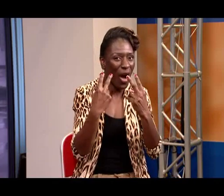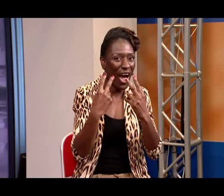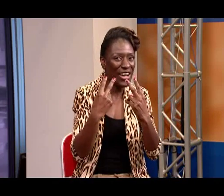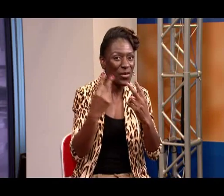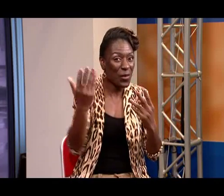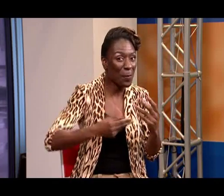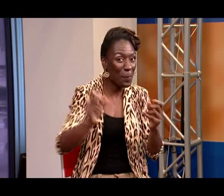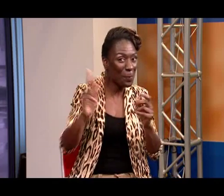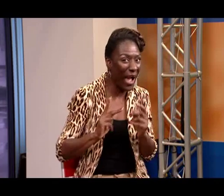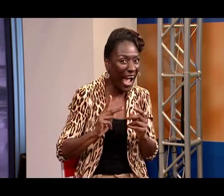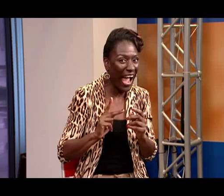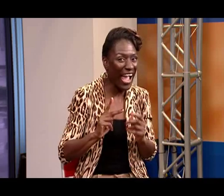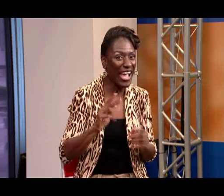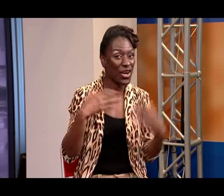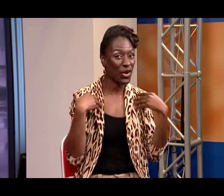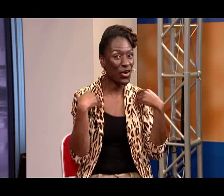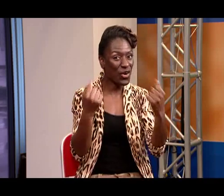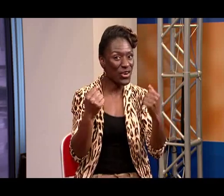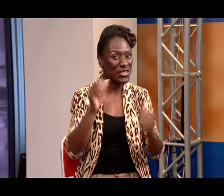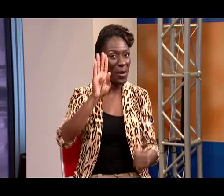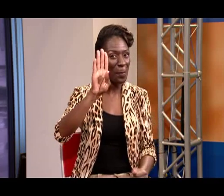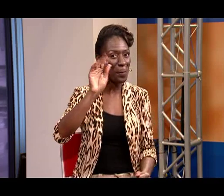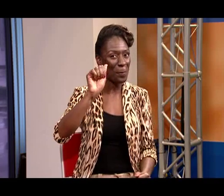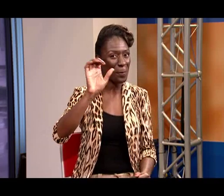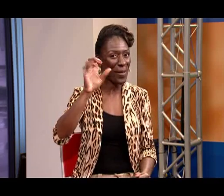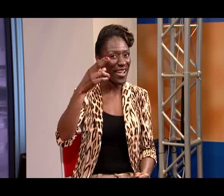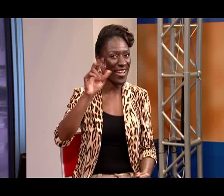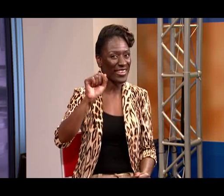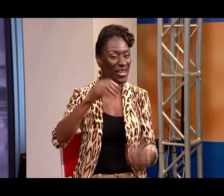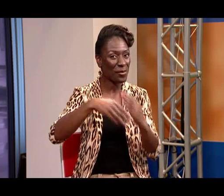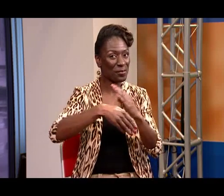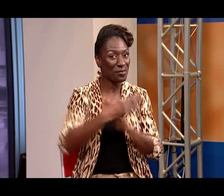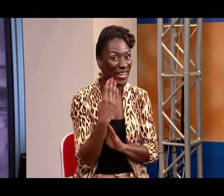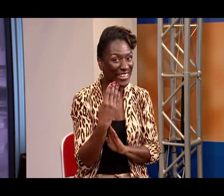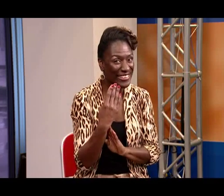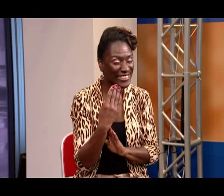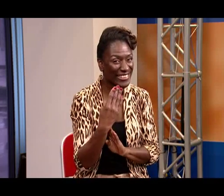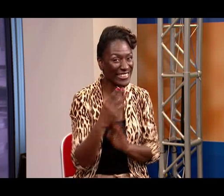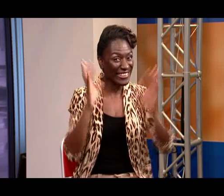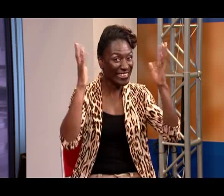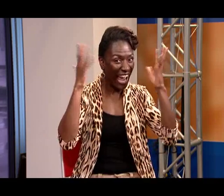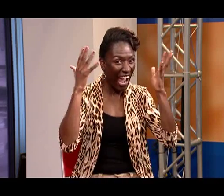Hi everyone, thank you again for watching Welcome back We are here on Courage Backus